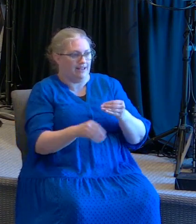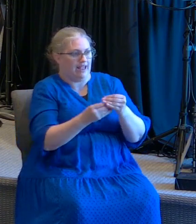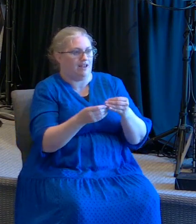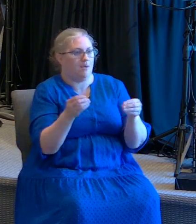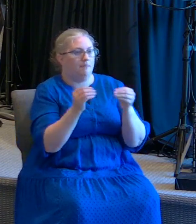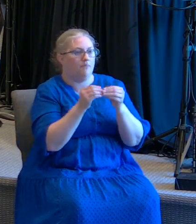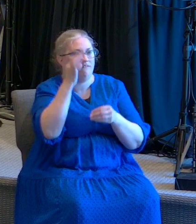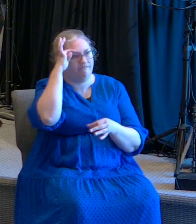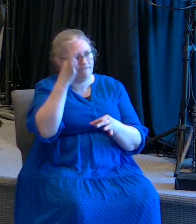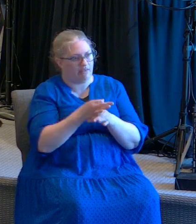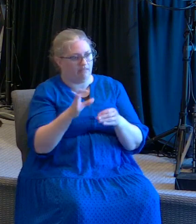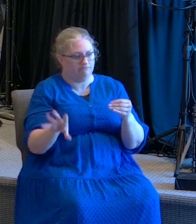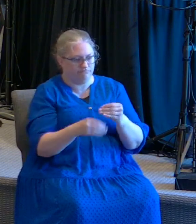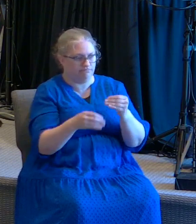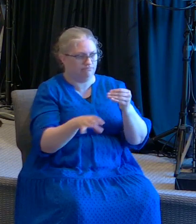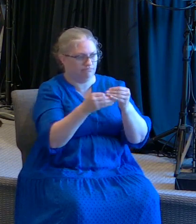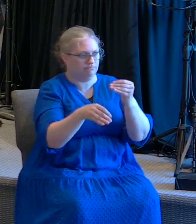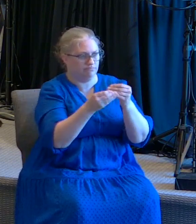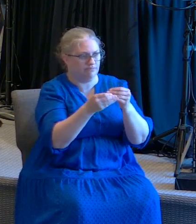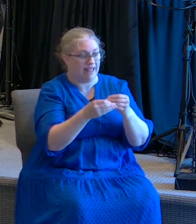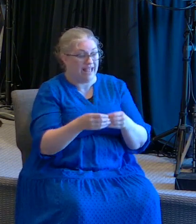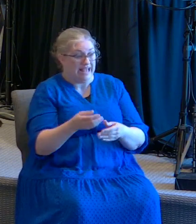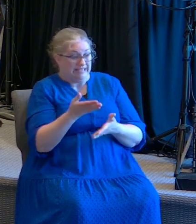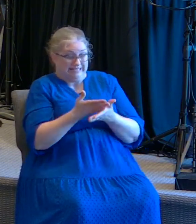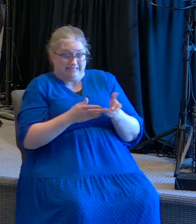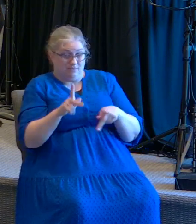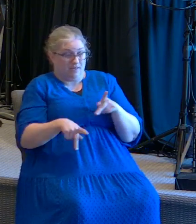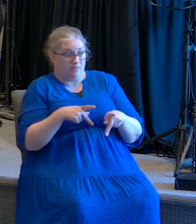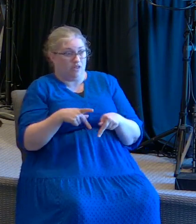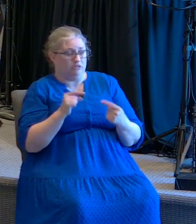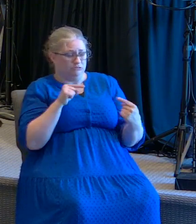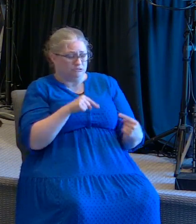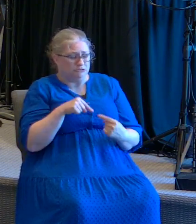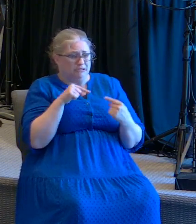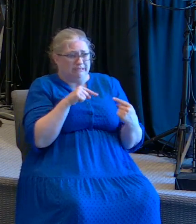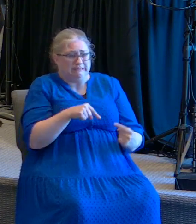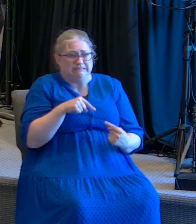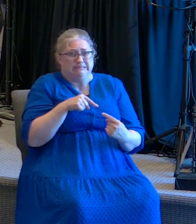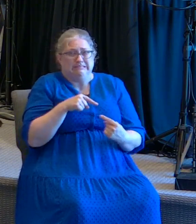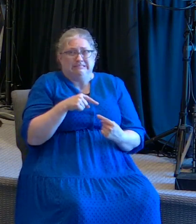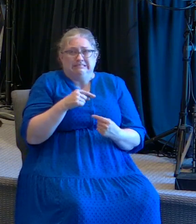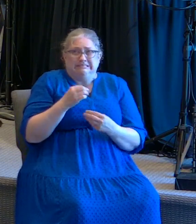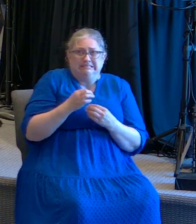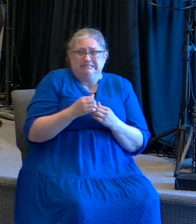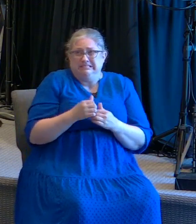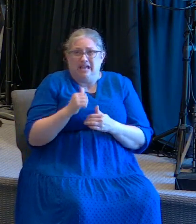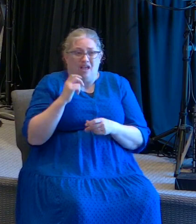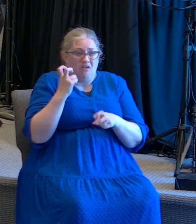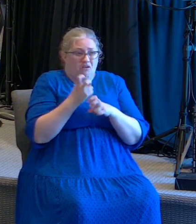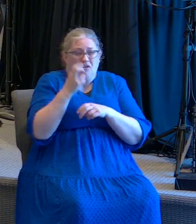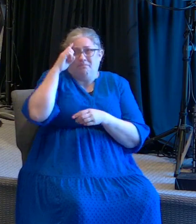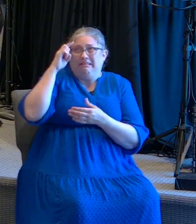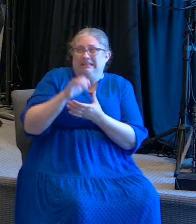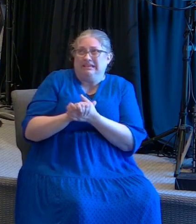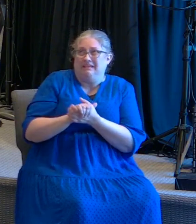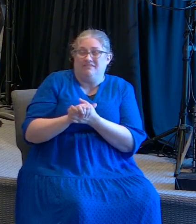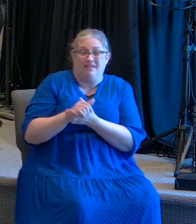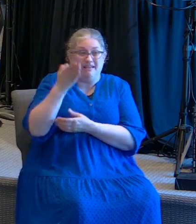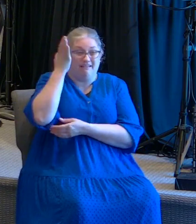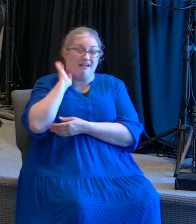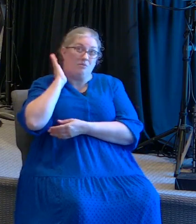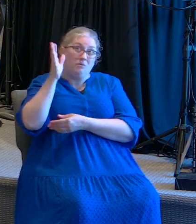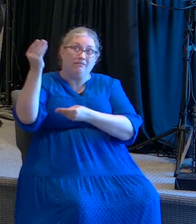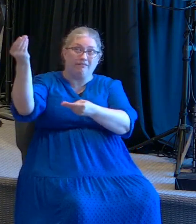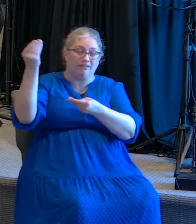Some of you are having struggled to believe what you really want to receive from God. Algunos tienen problemas para recibir lo que Dios tiene para